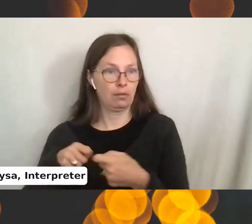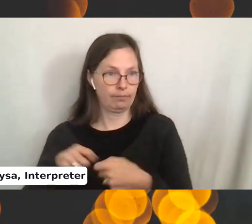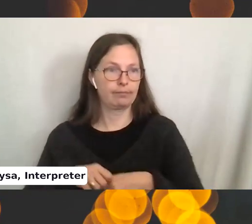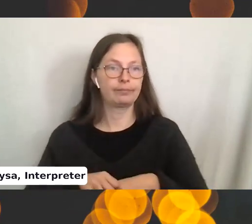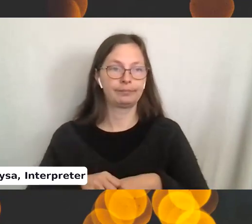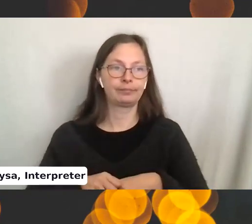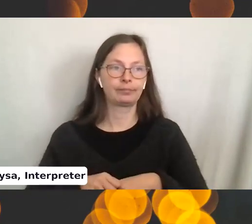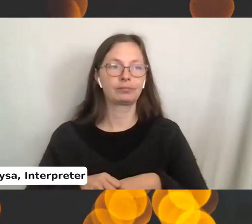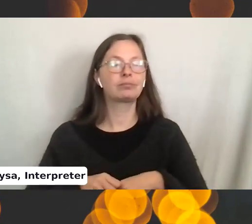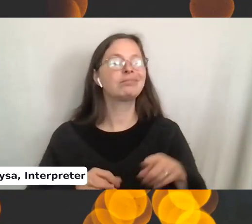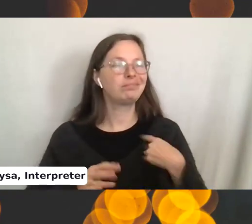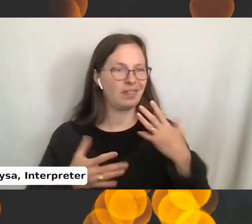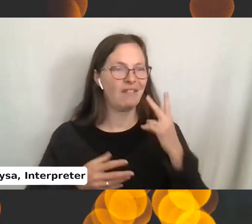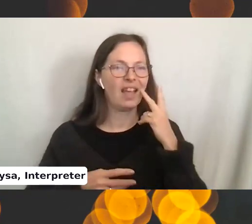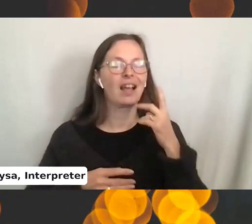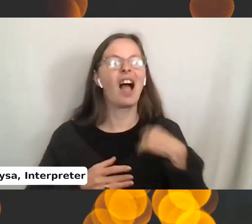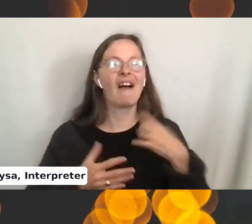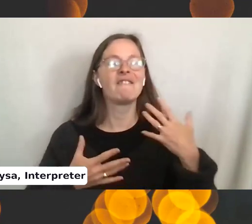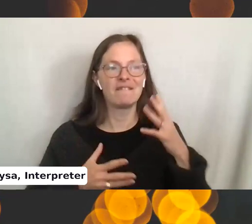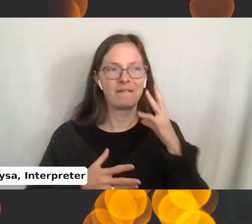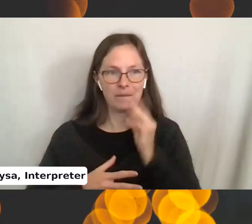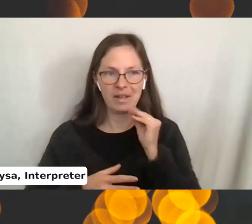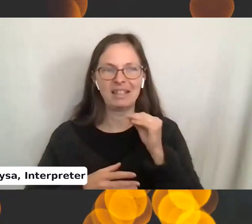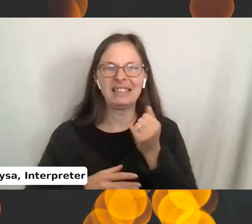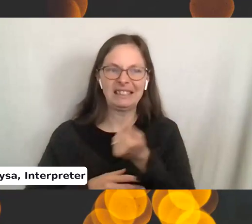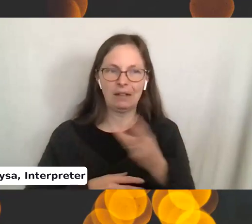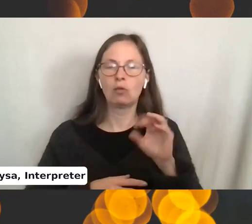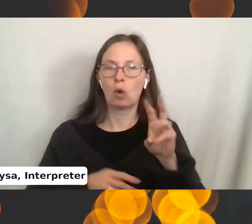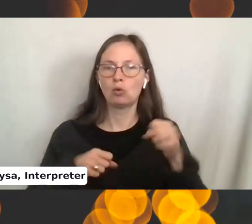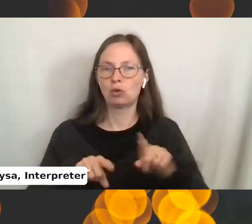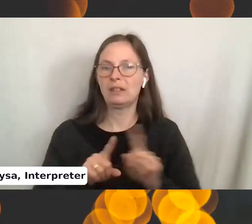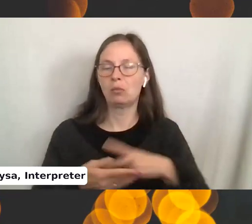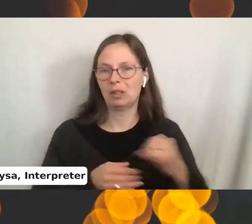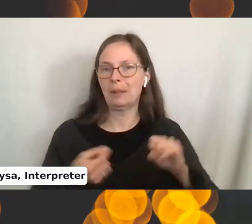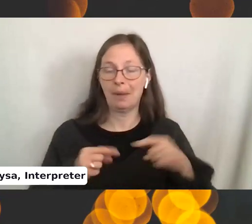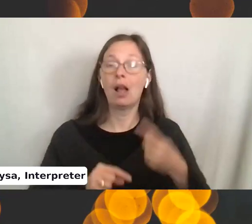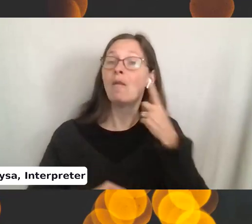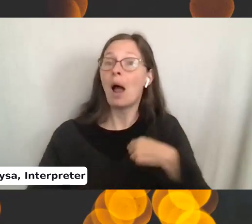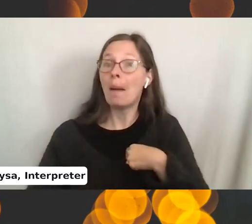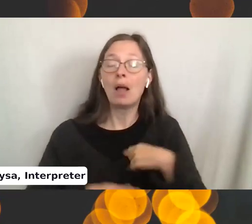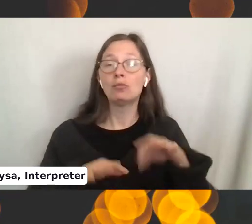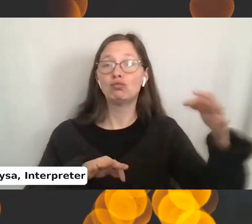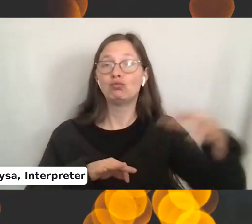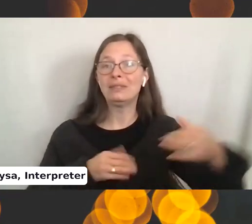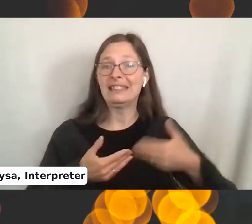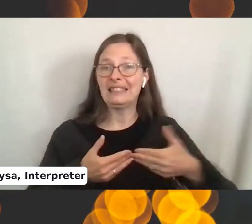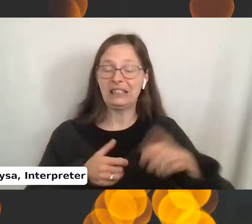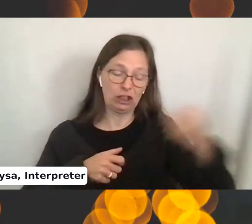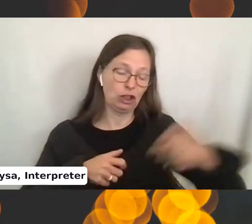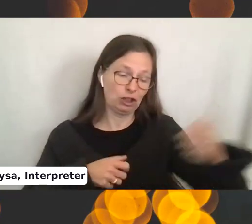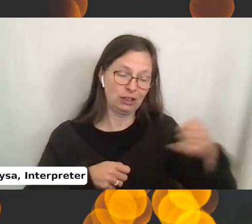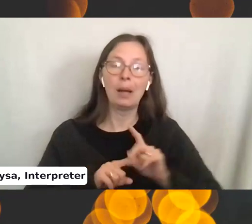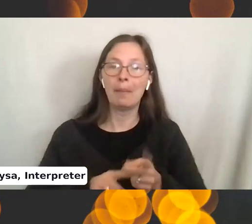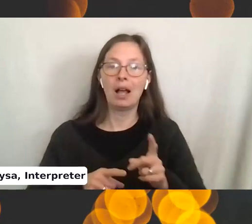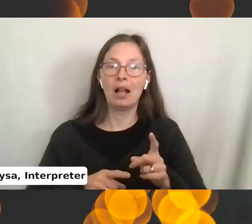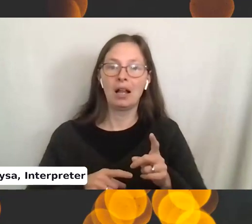I've had to frog several rows during different projects. It's painful. It is. You know what? For me, the frogging is easy. Pulling out the stitch is easy. It's getting the stitches